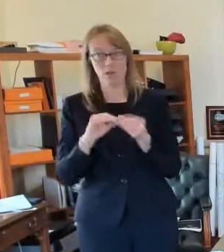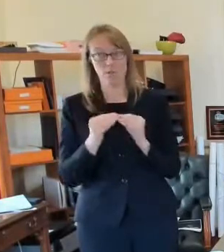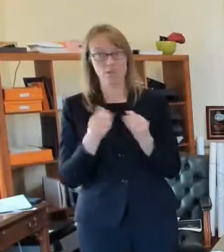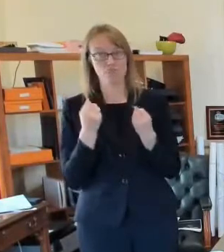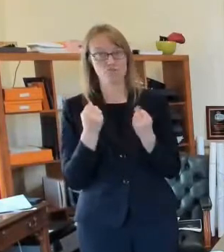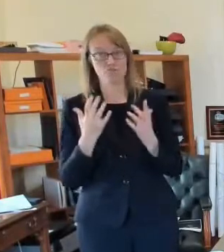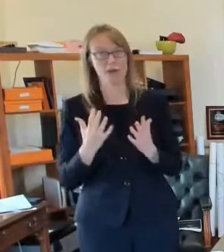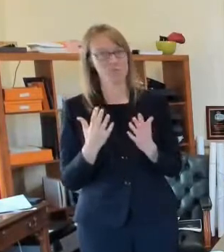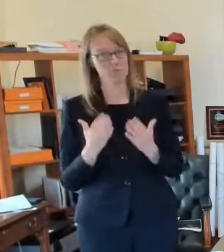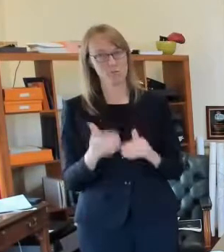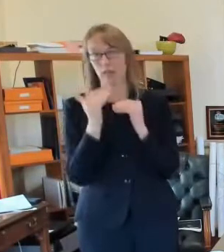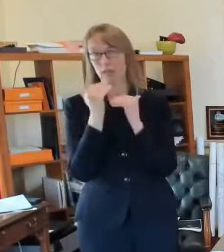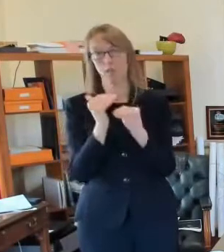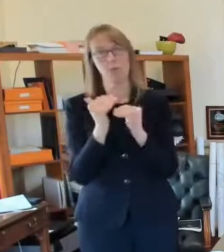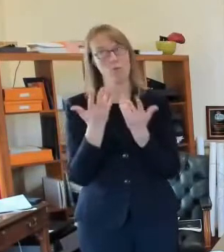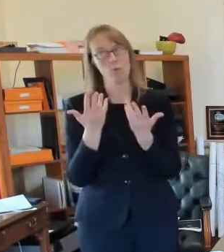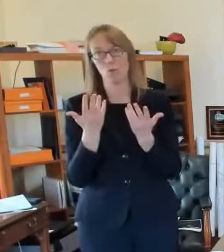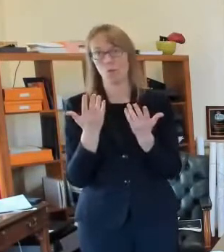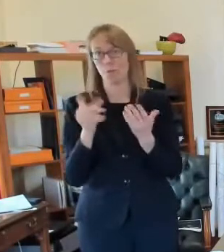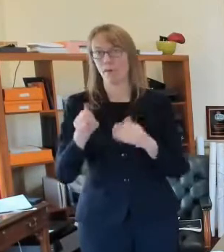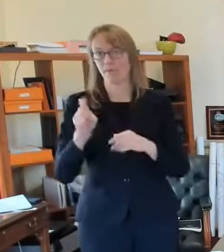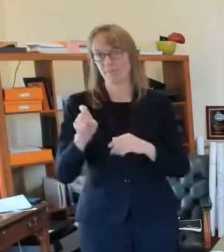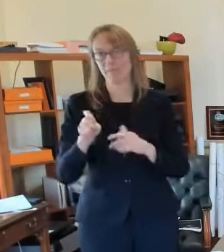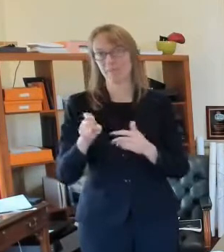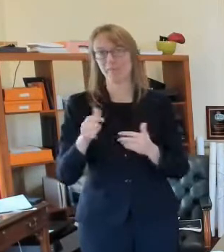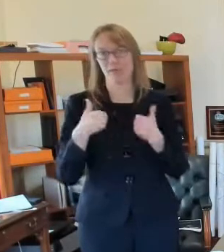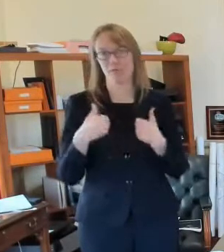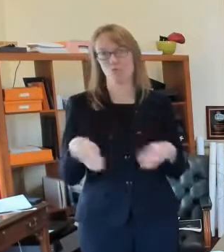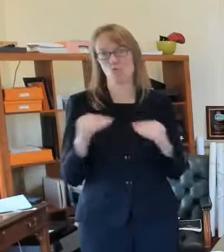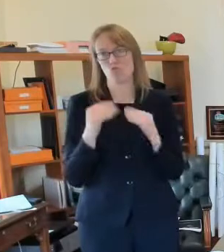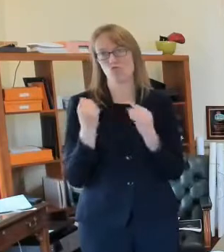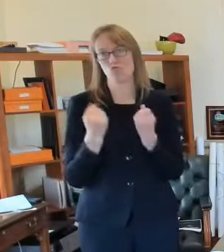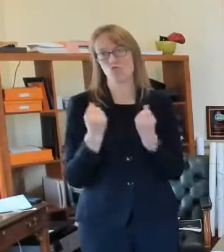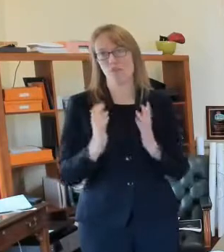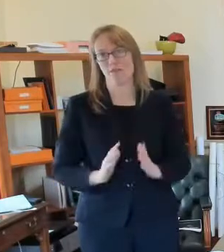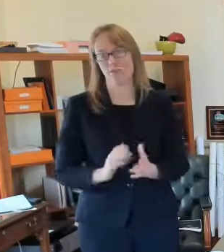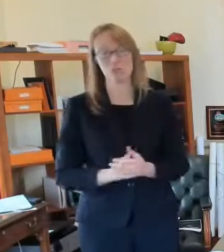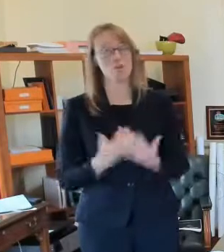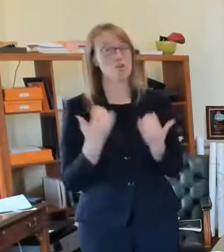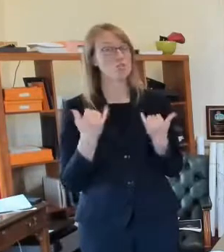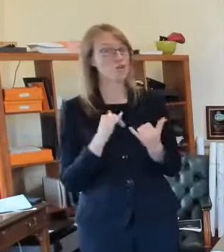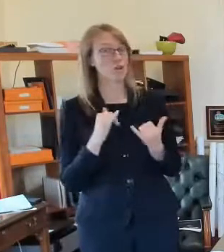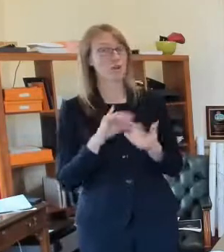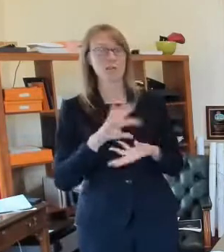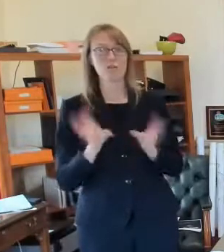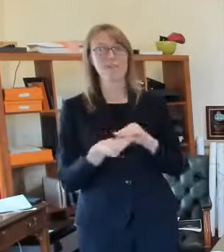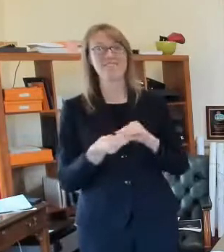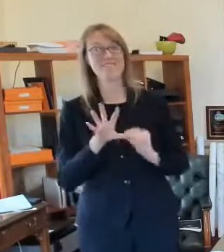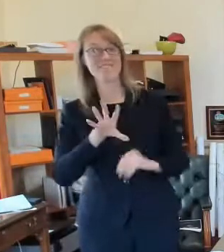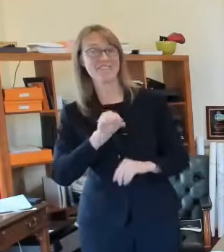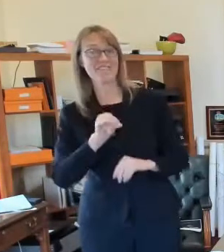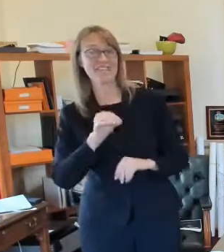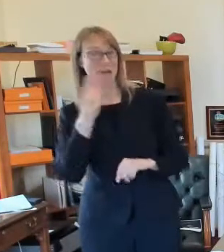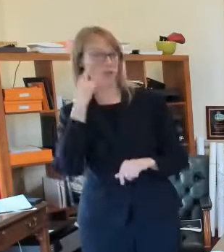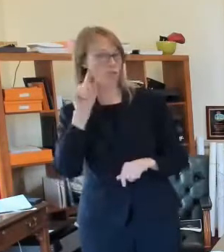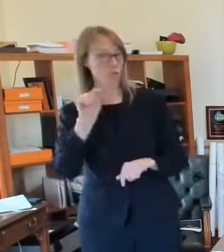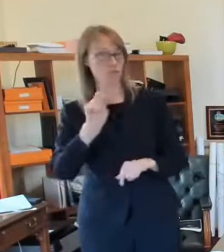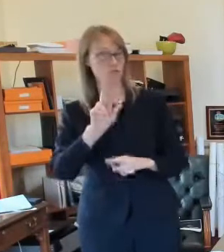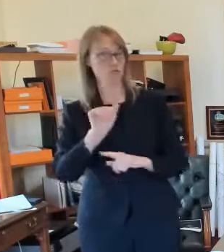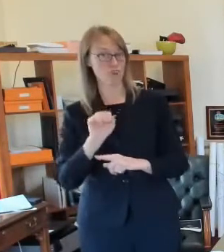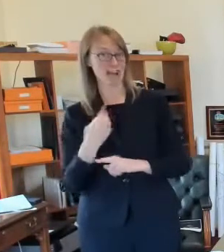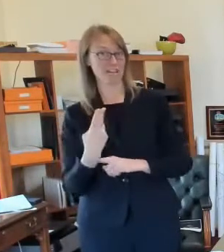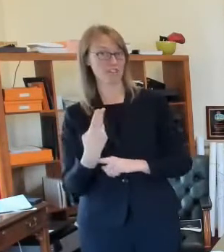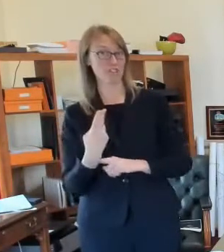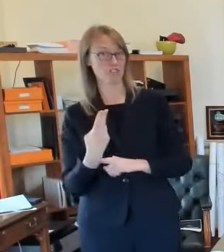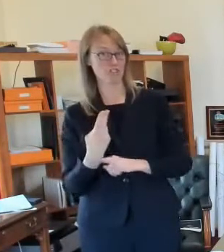if you think about um we have about 50 drivers right now for our trash trucks this is just one example